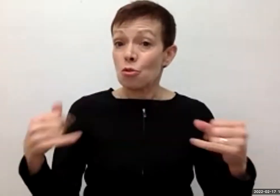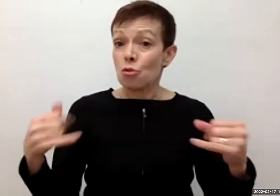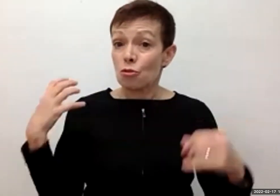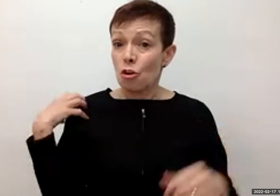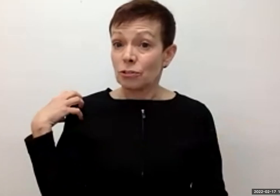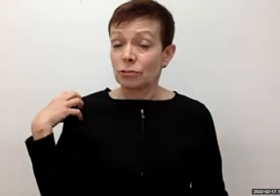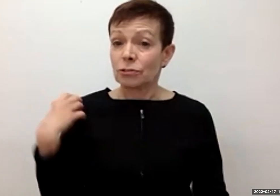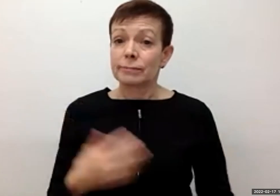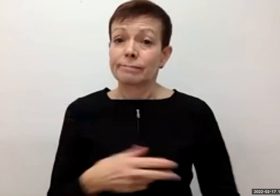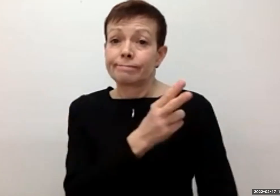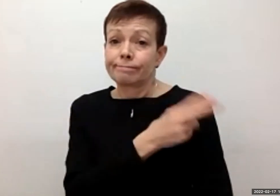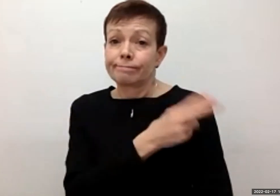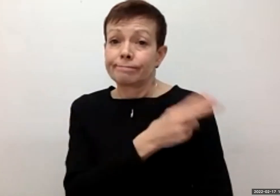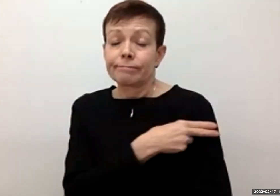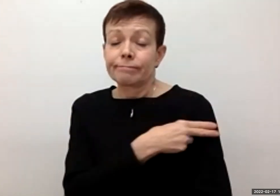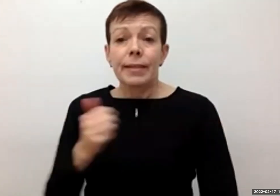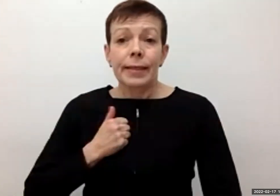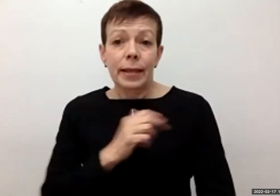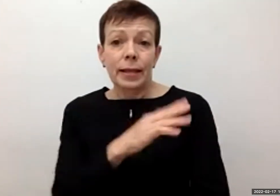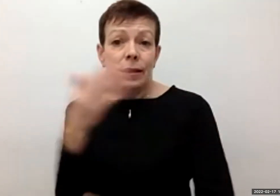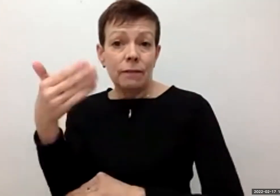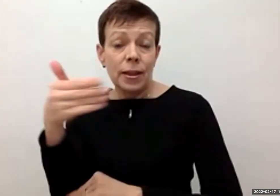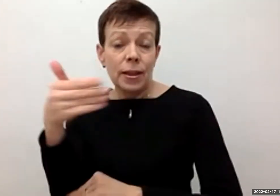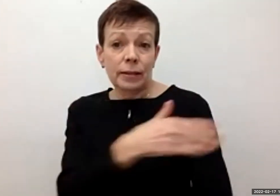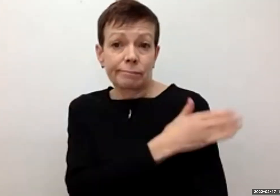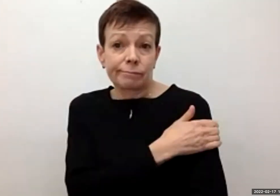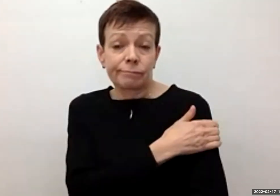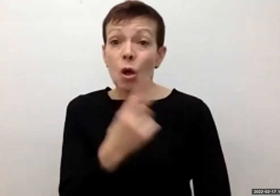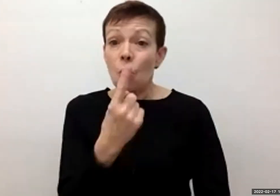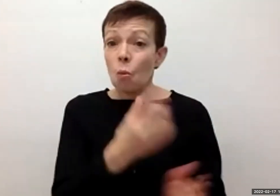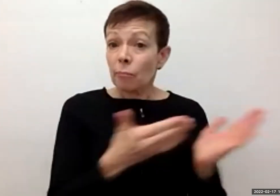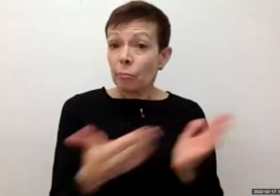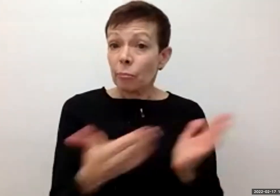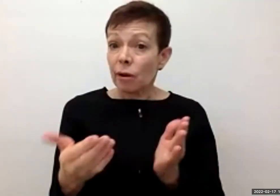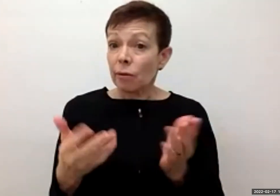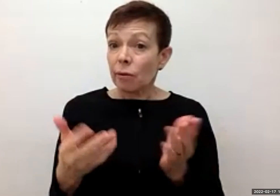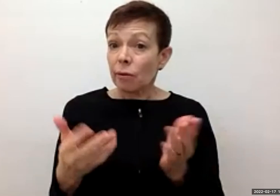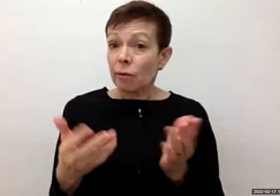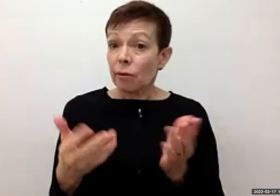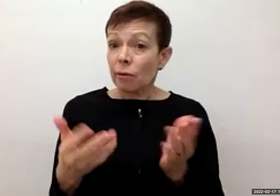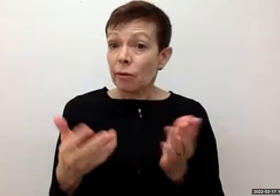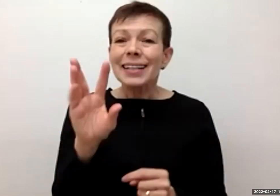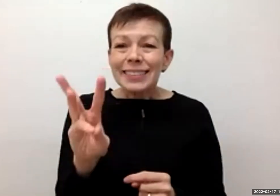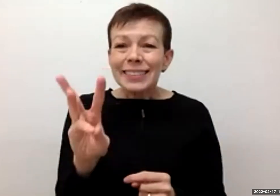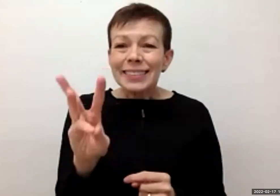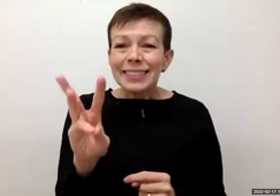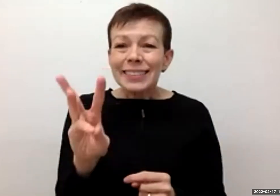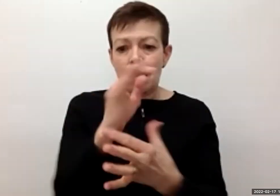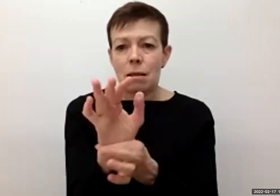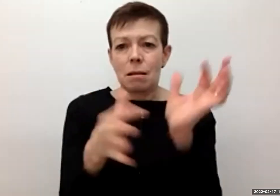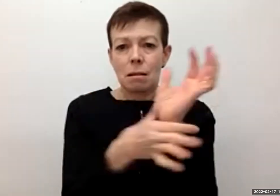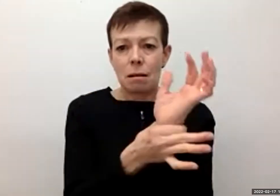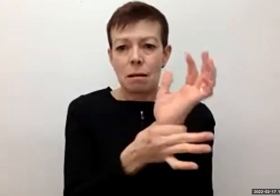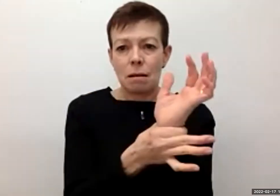I remember one of them bringing us six sets of handcuffs. There was one for each of us. When they